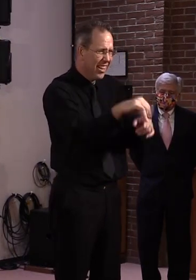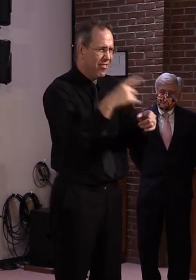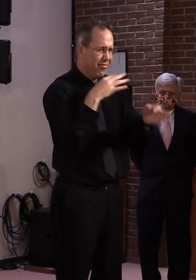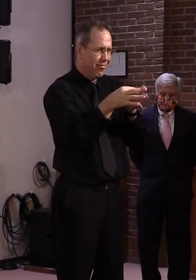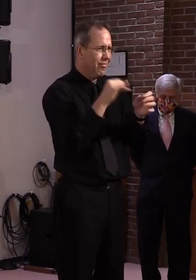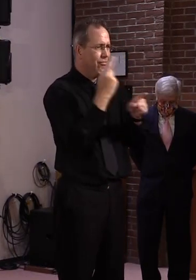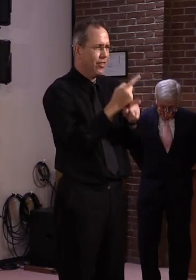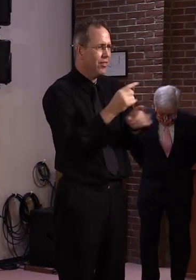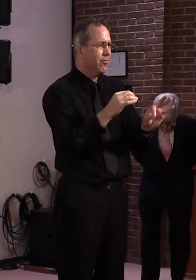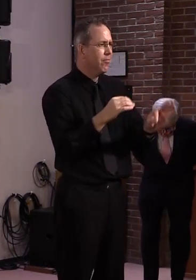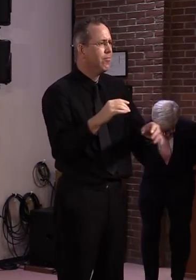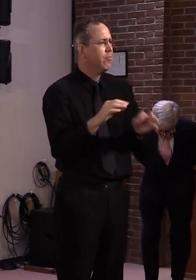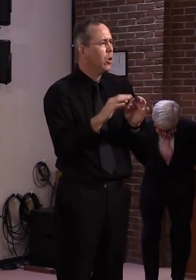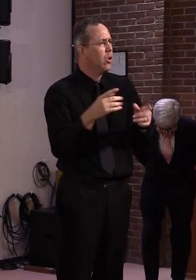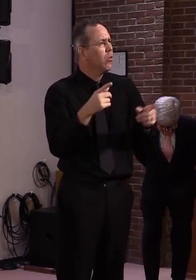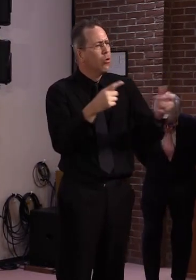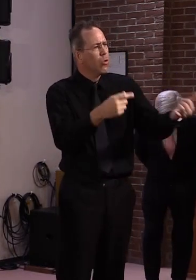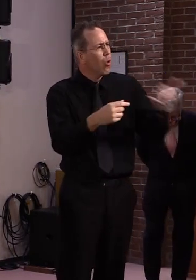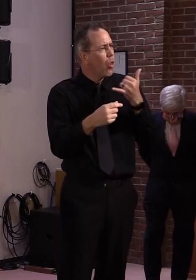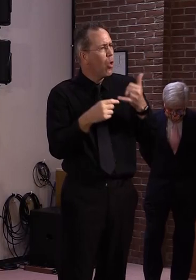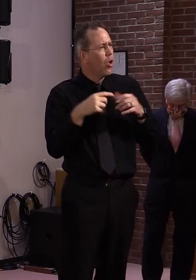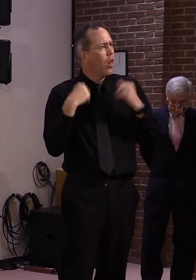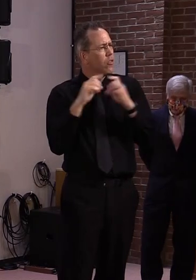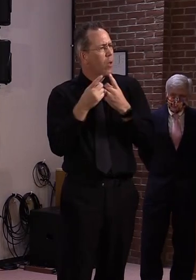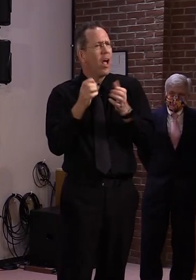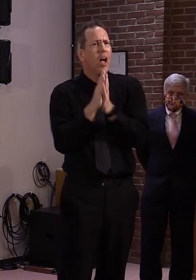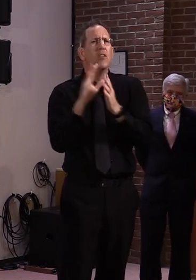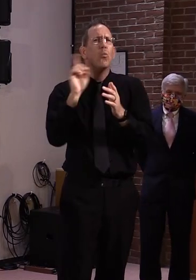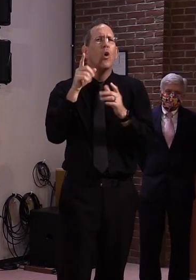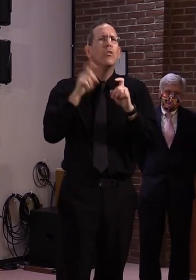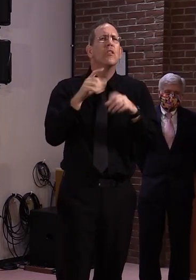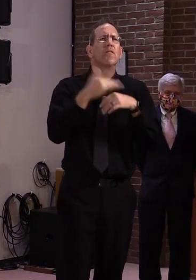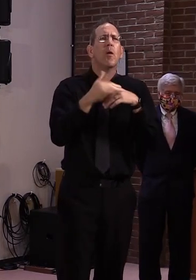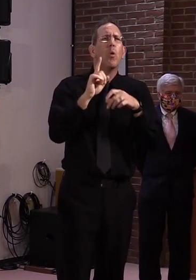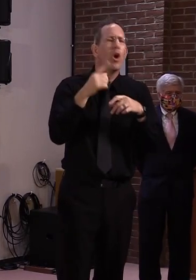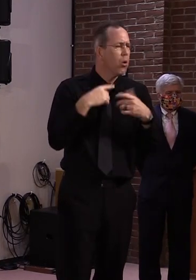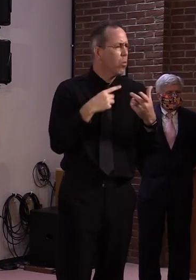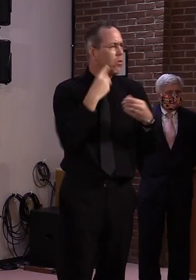at the health department to provide them with the tests at a different location.